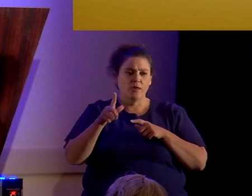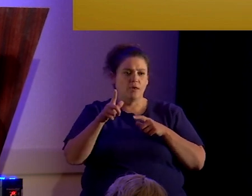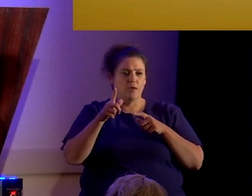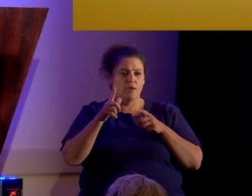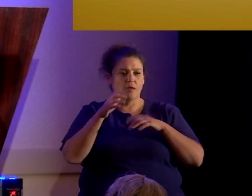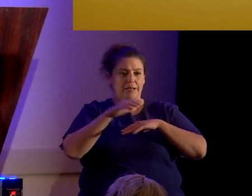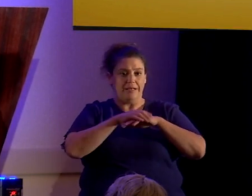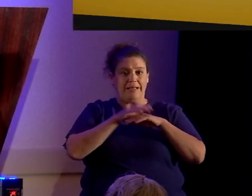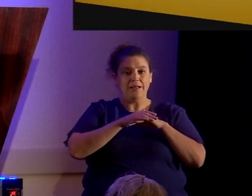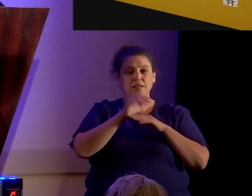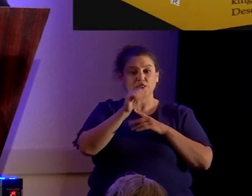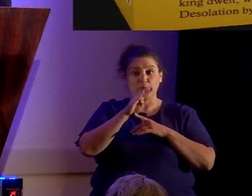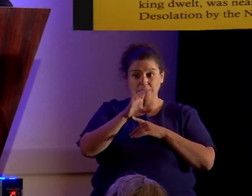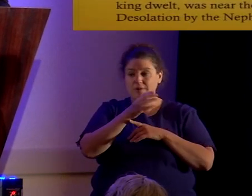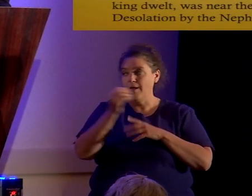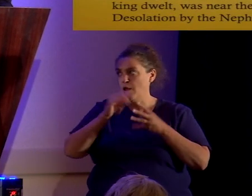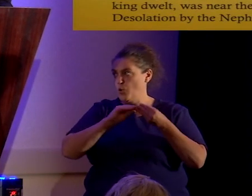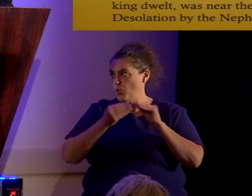numerals.